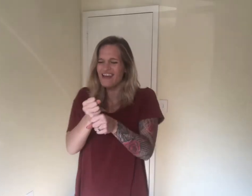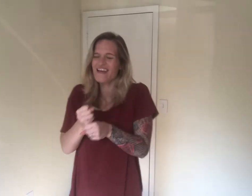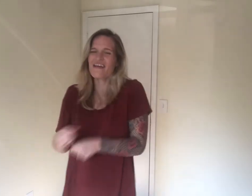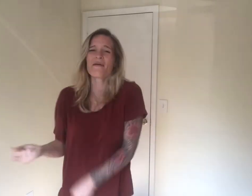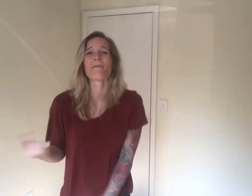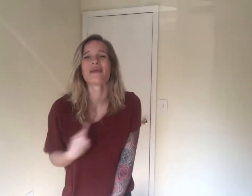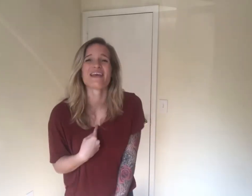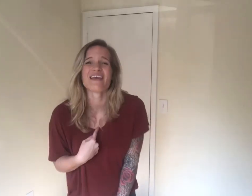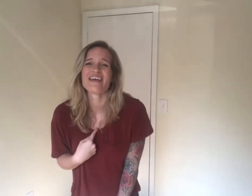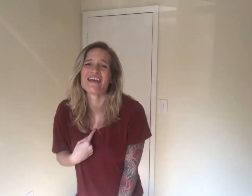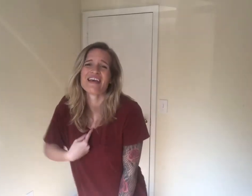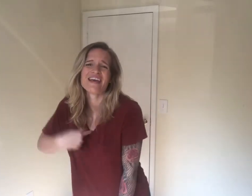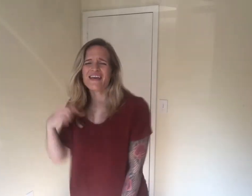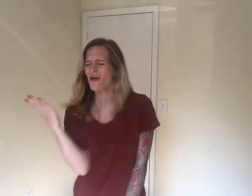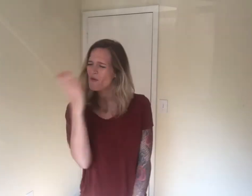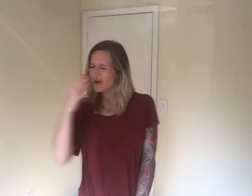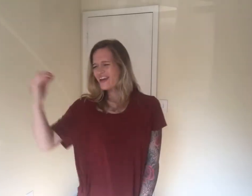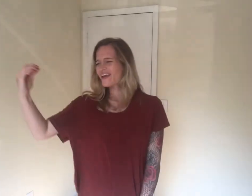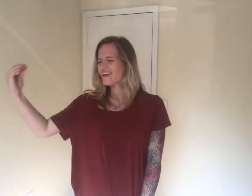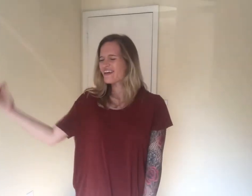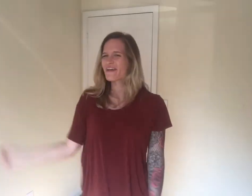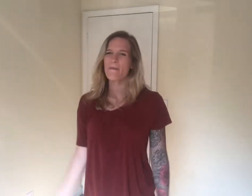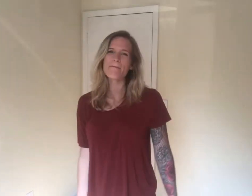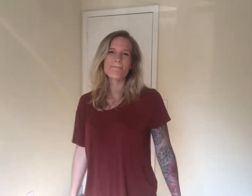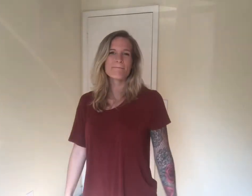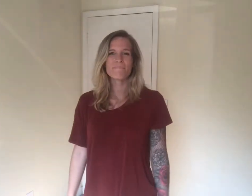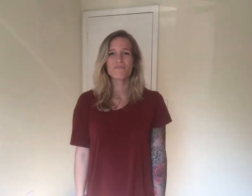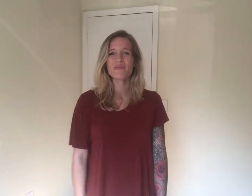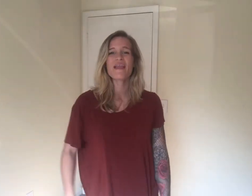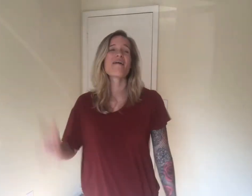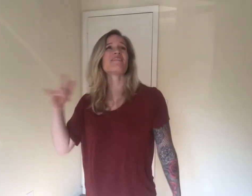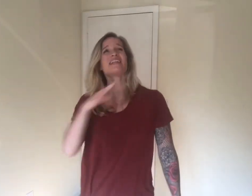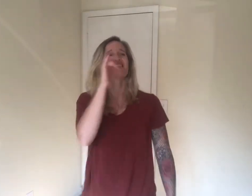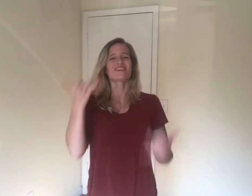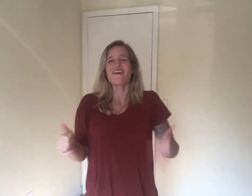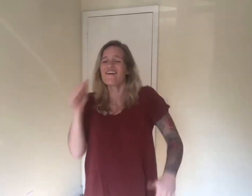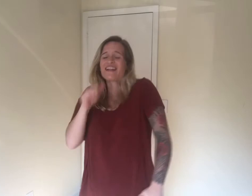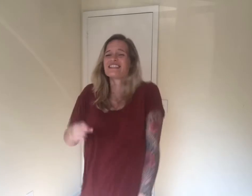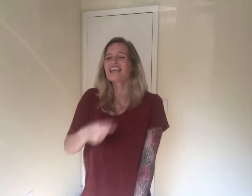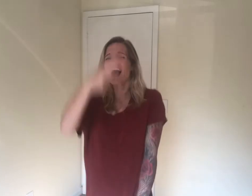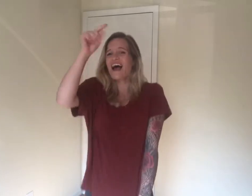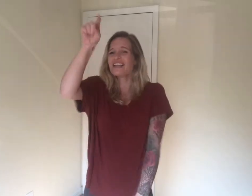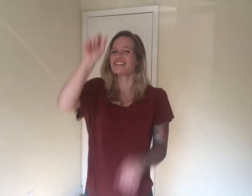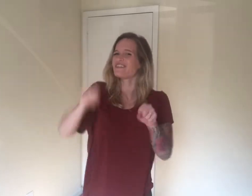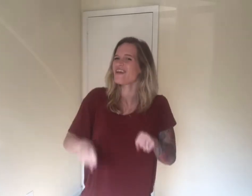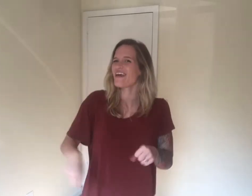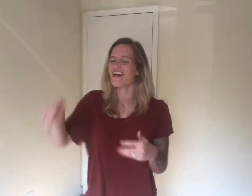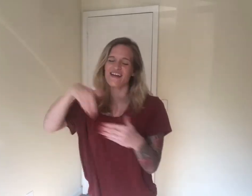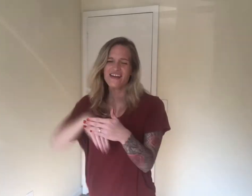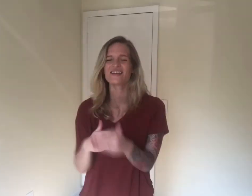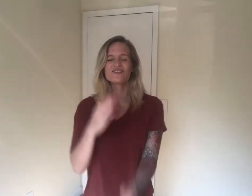sounds so good to